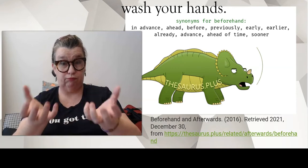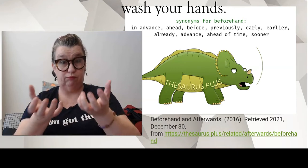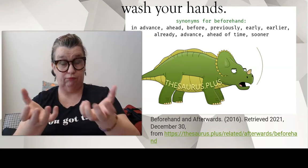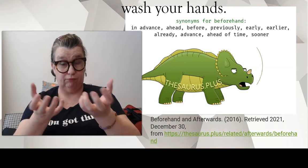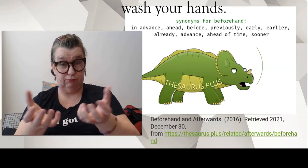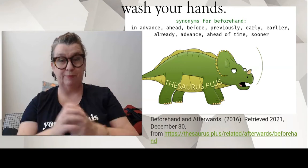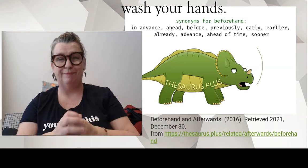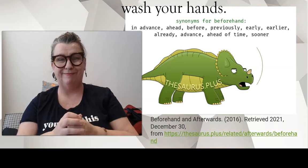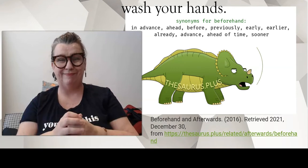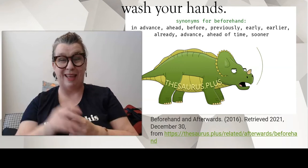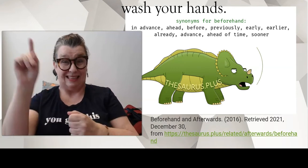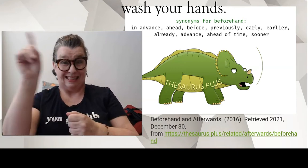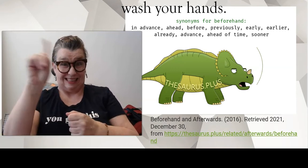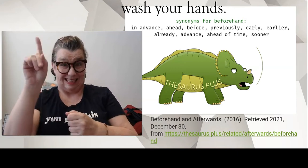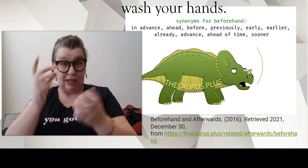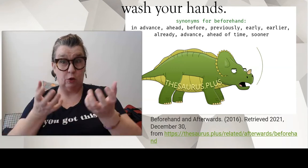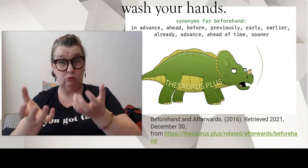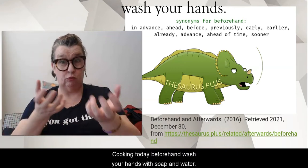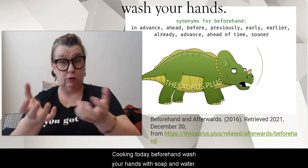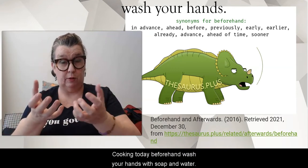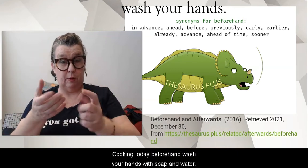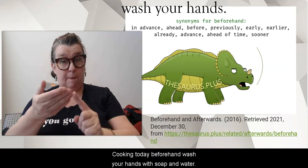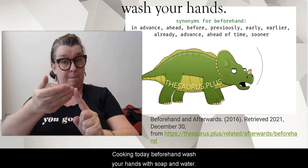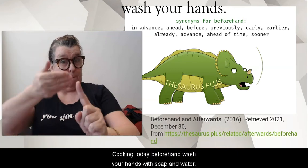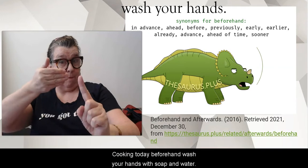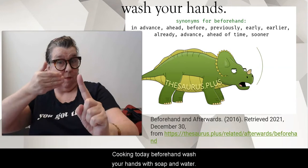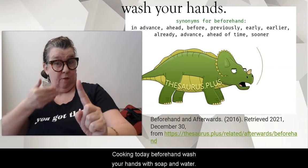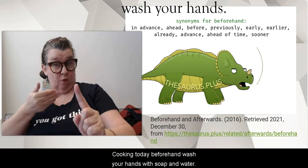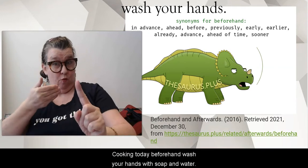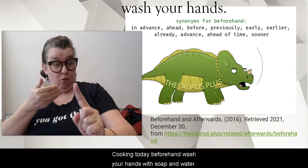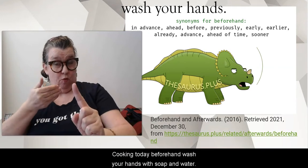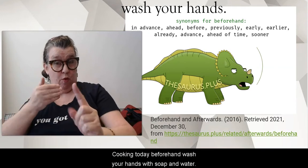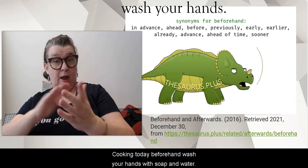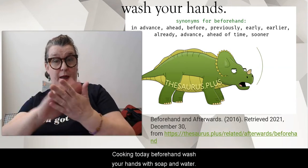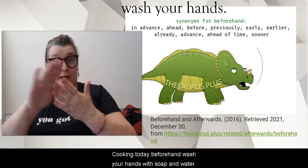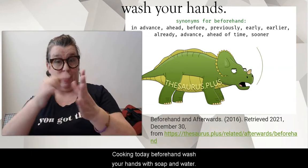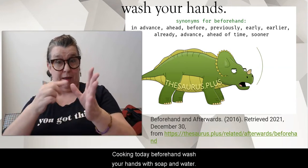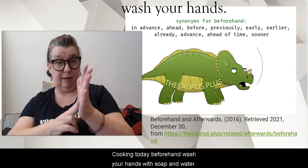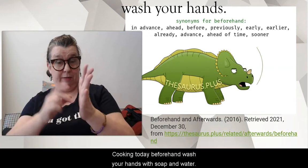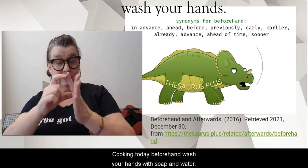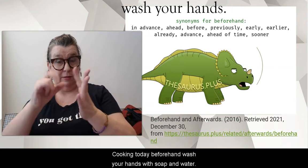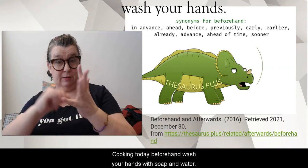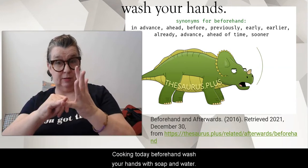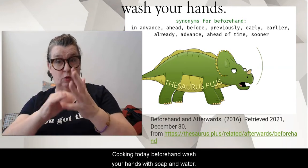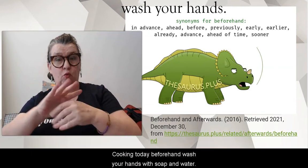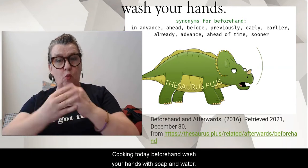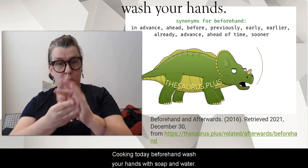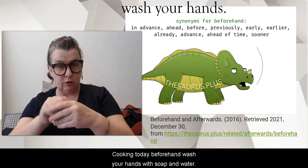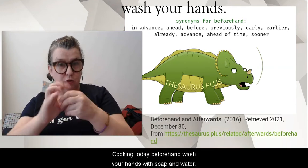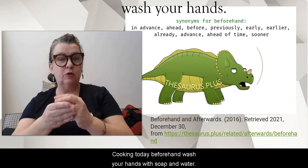In cooking, in cooking today, beforehand wash your hands with soap and mortar.